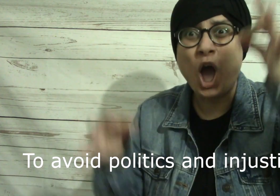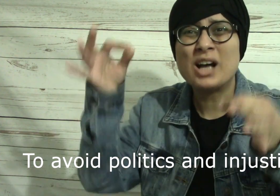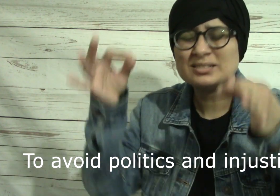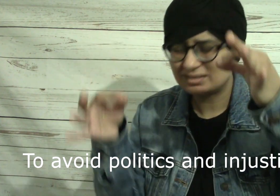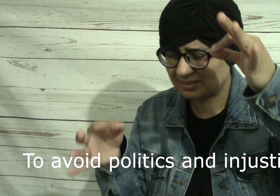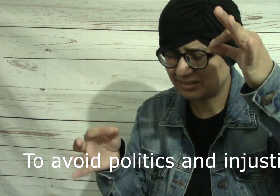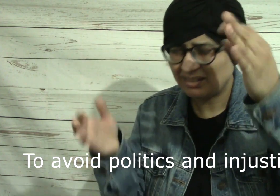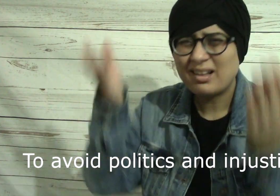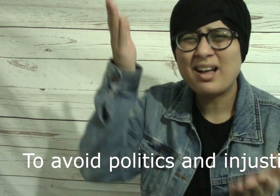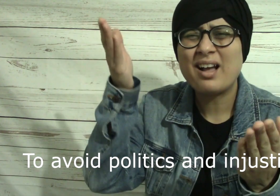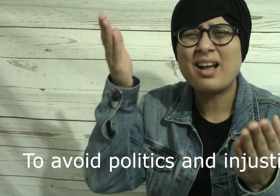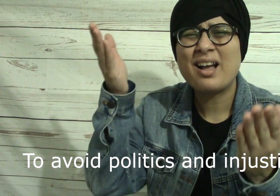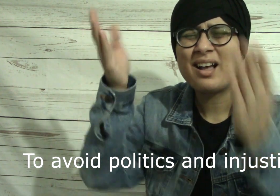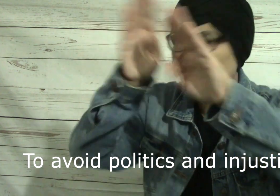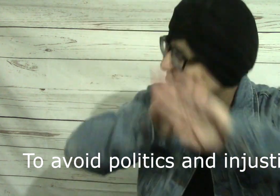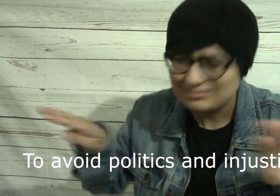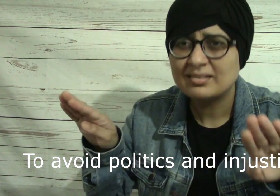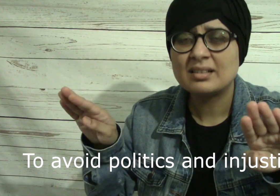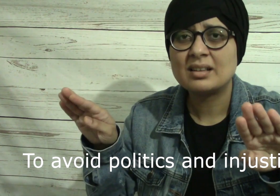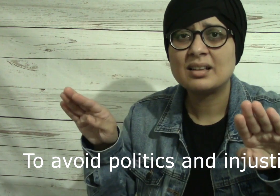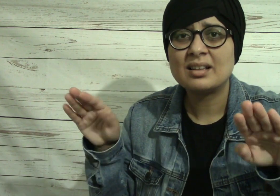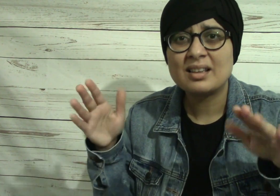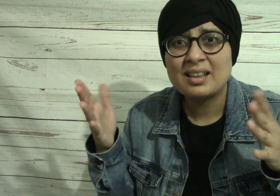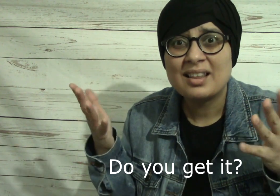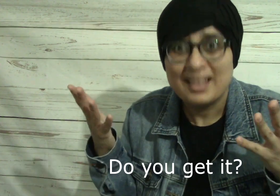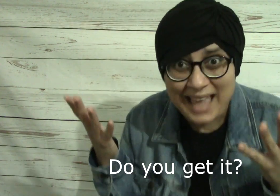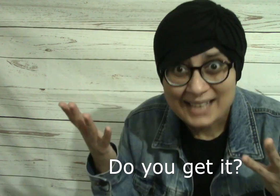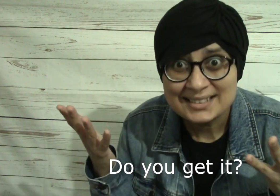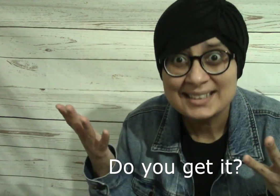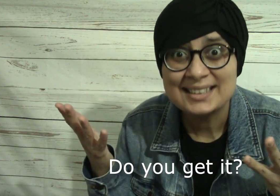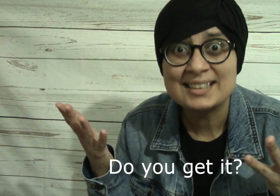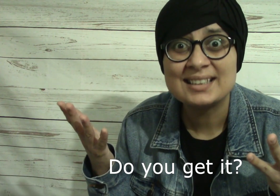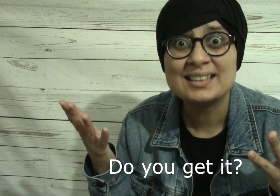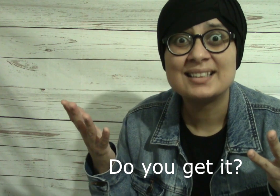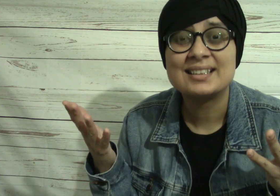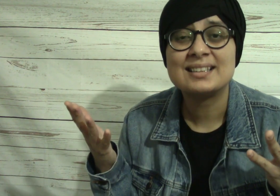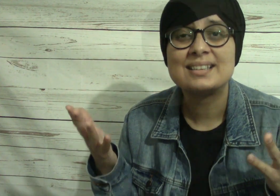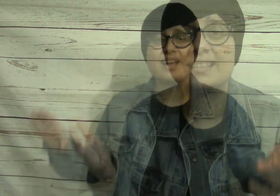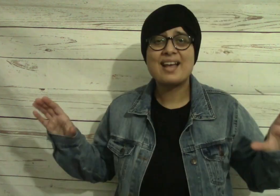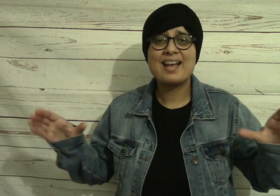To avoid politics and injustice. Do you get it?